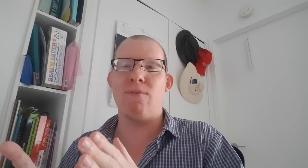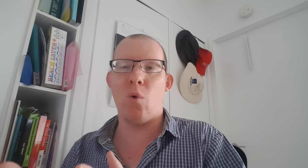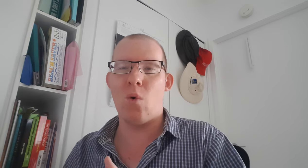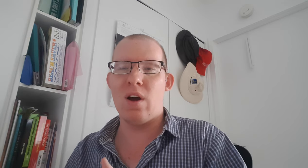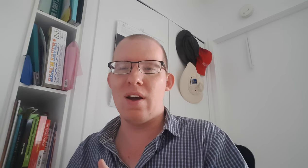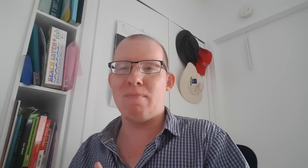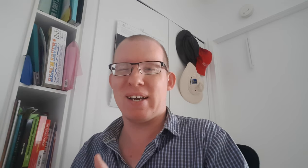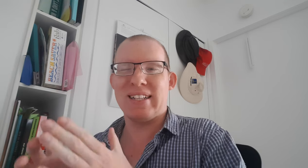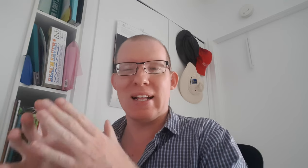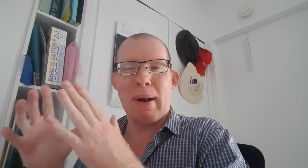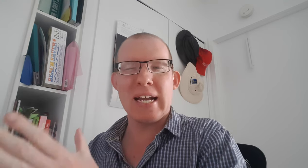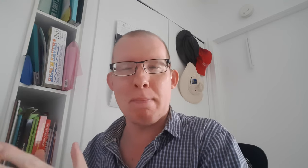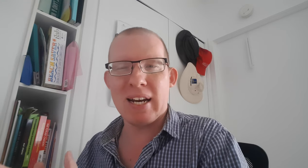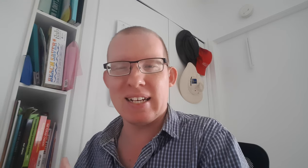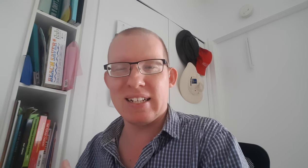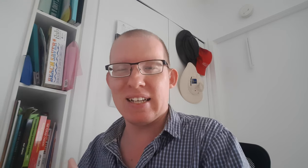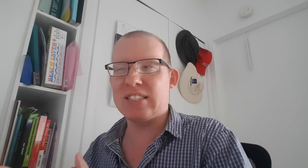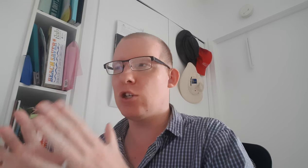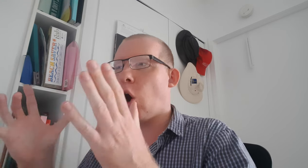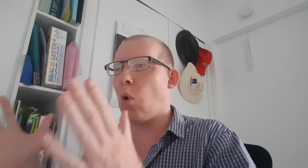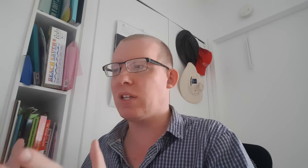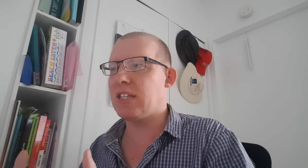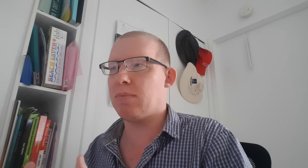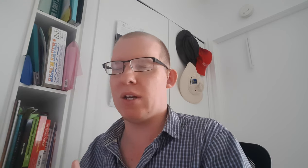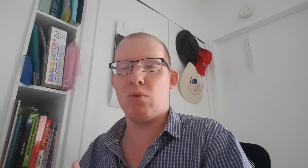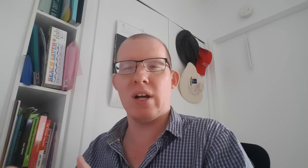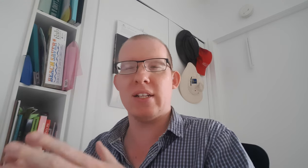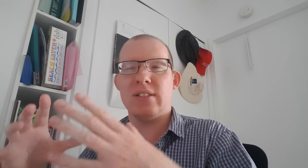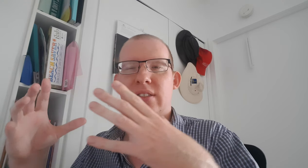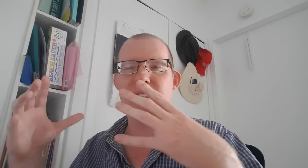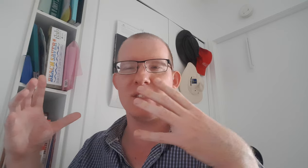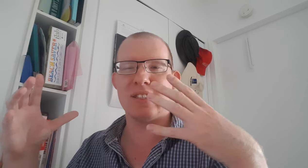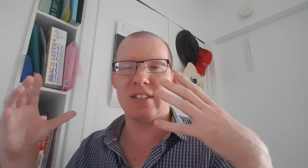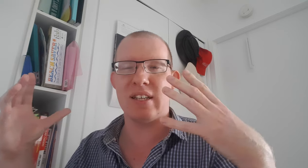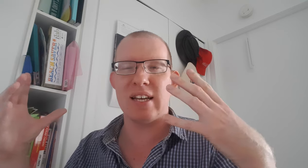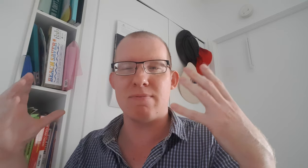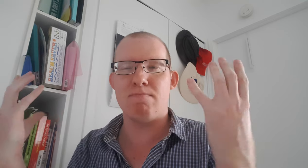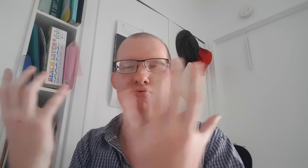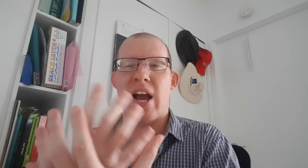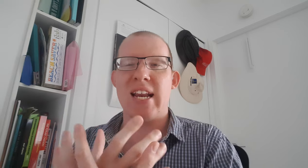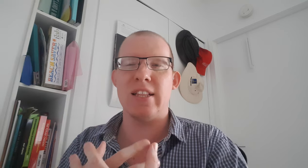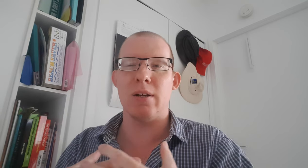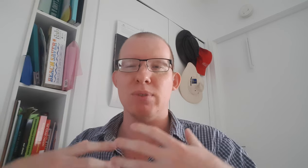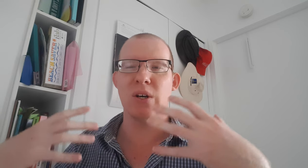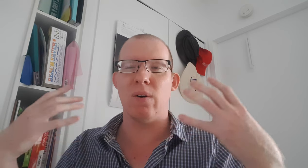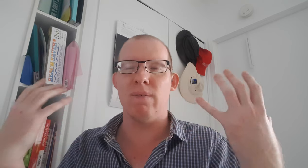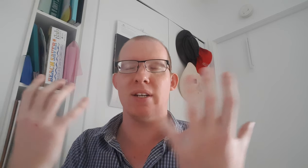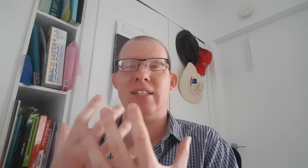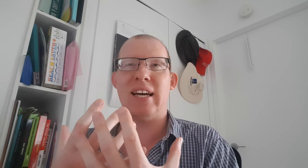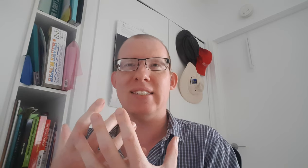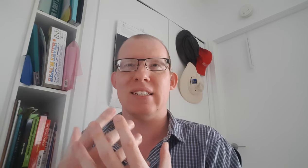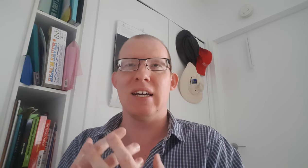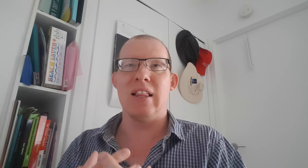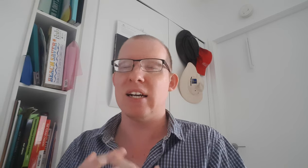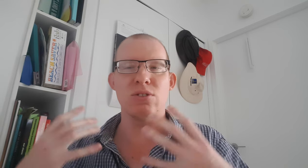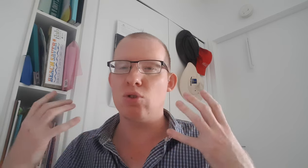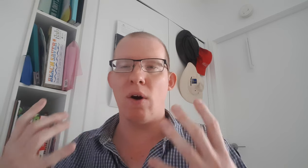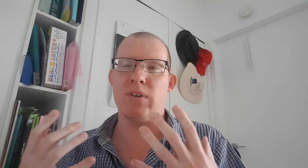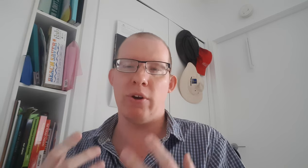for because they are making money. It's culting on people and it's branding themselves in that. That's not a very